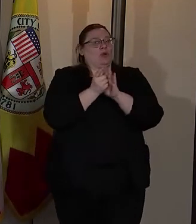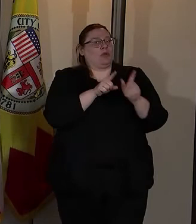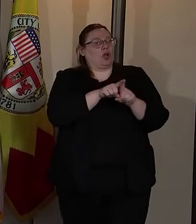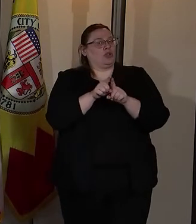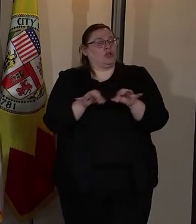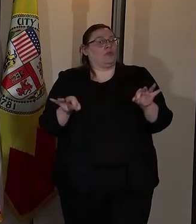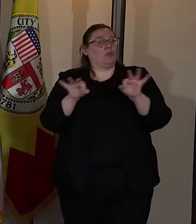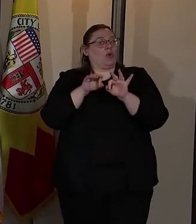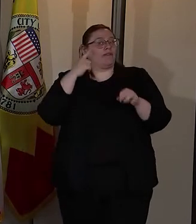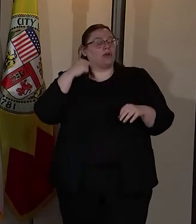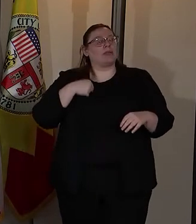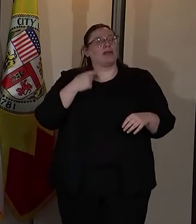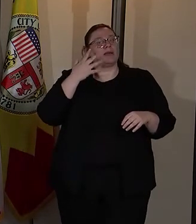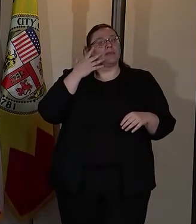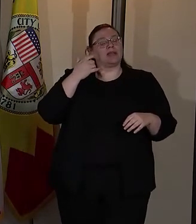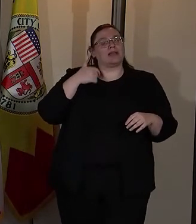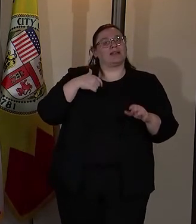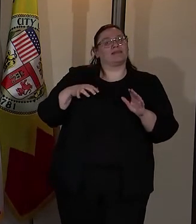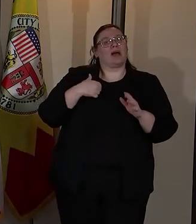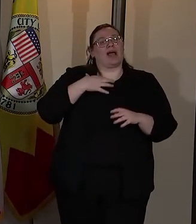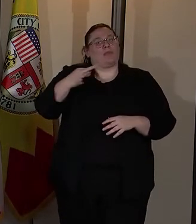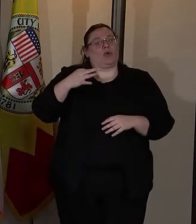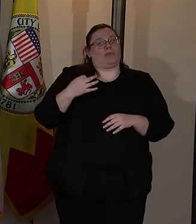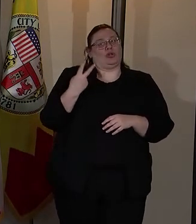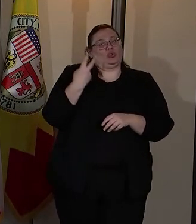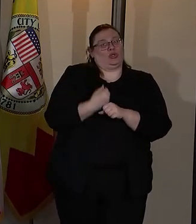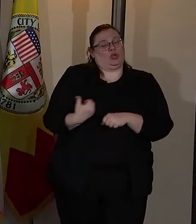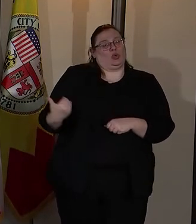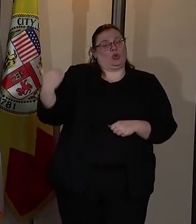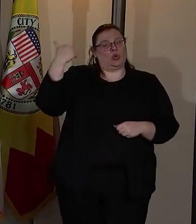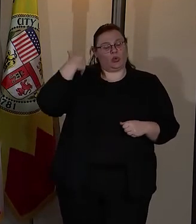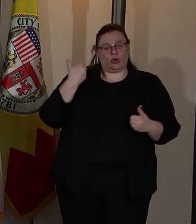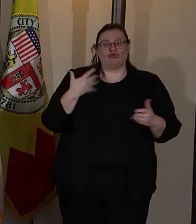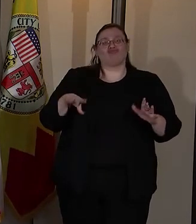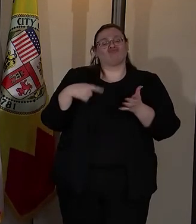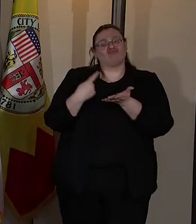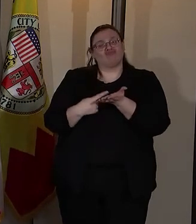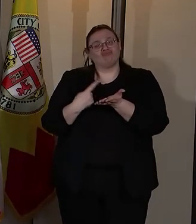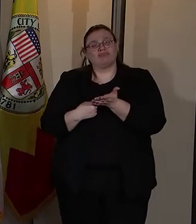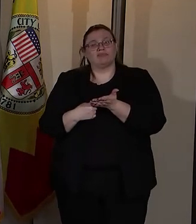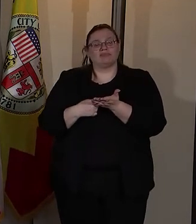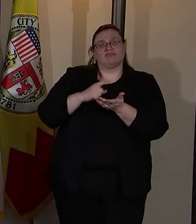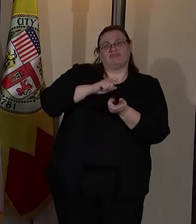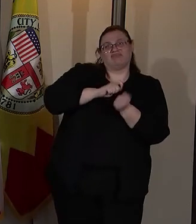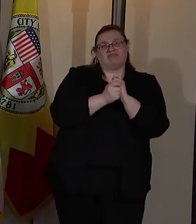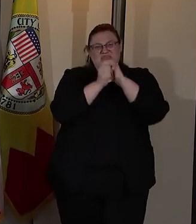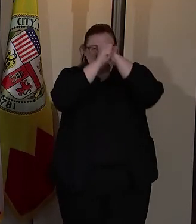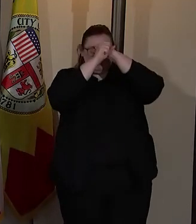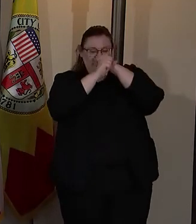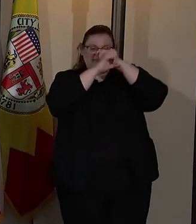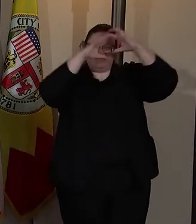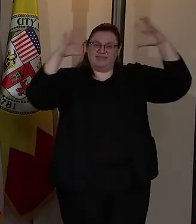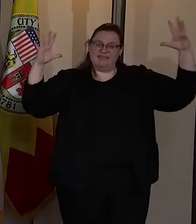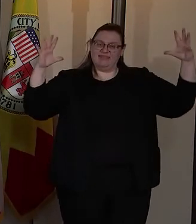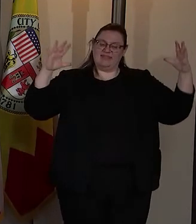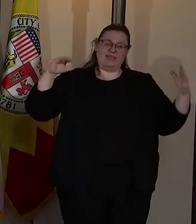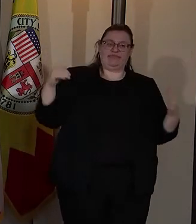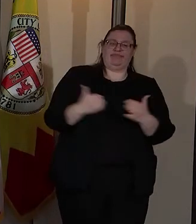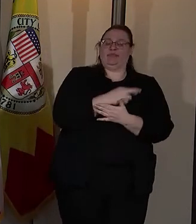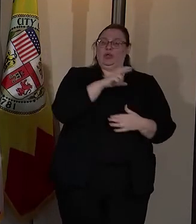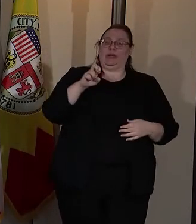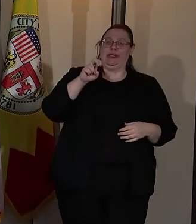important to me because in my appointment more than two years ago, I talked about reinventing, reimagining, and renewing.